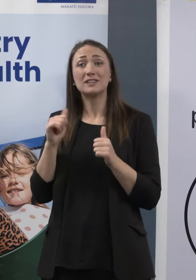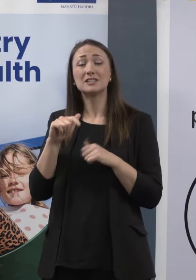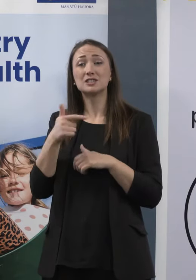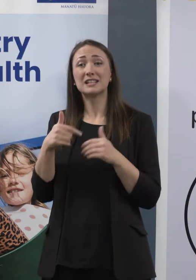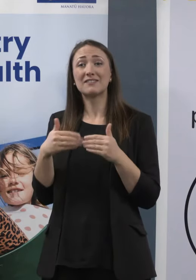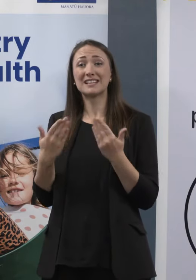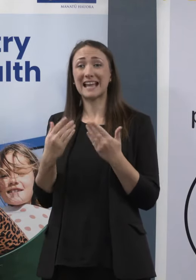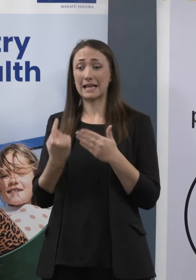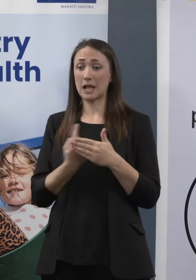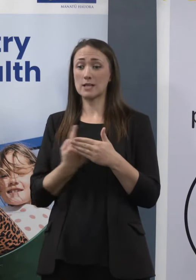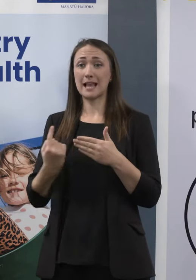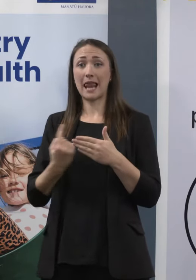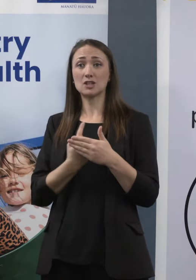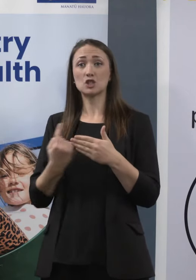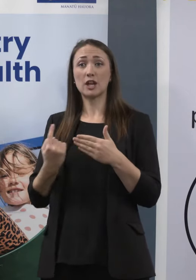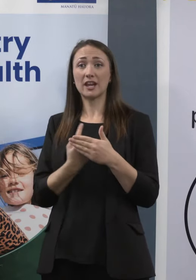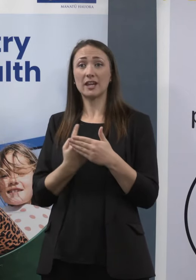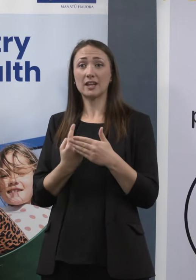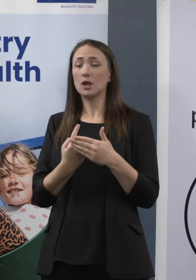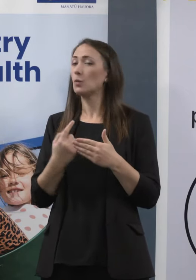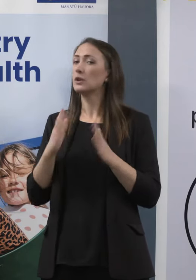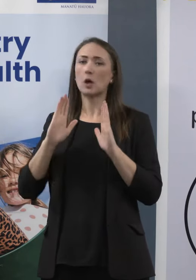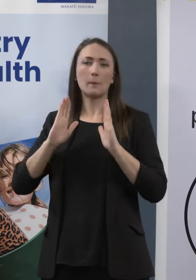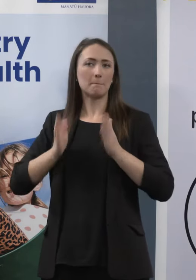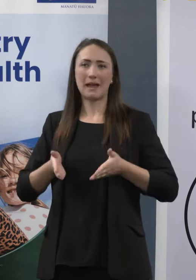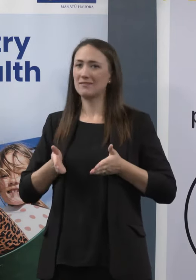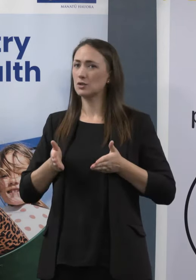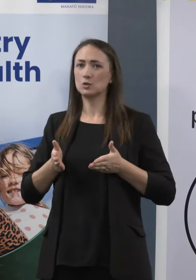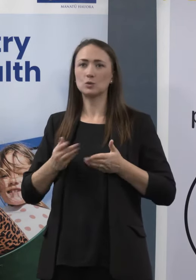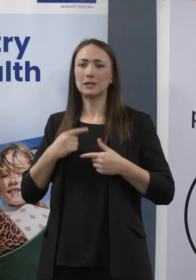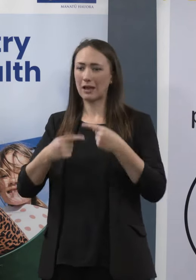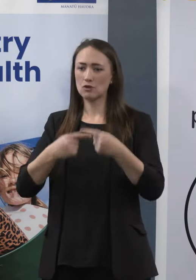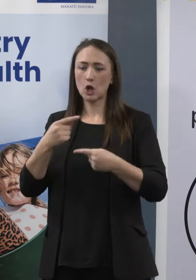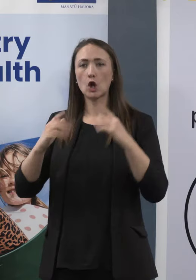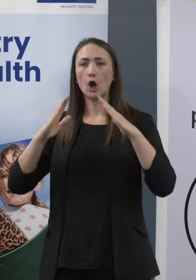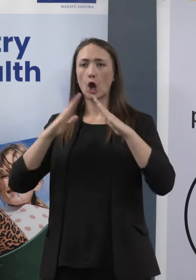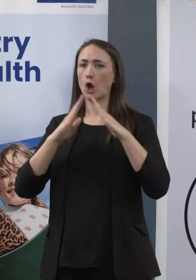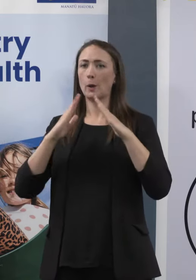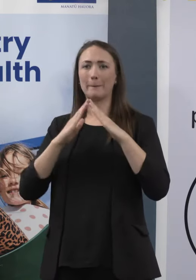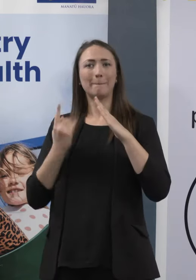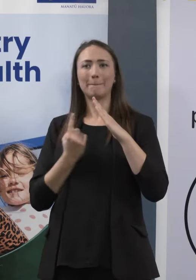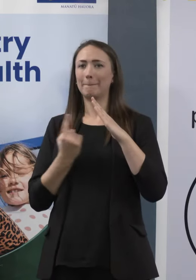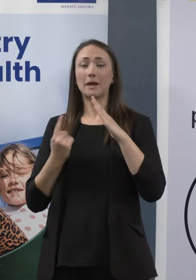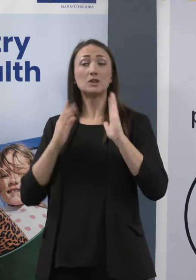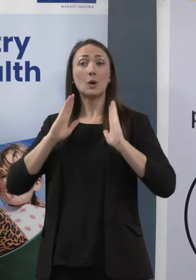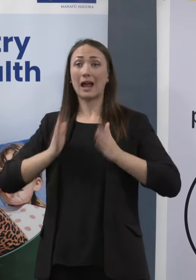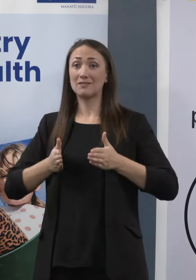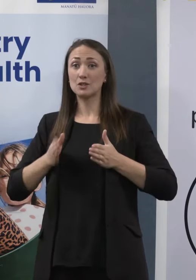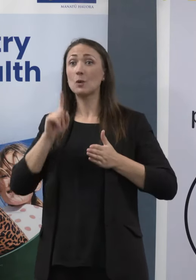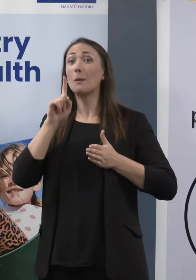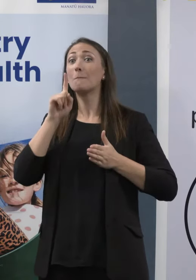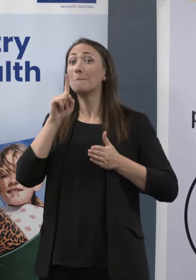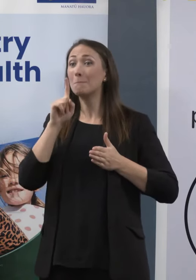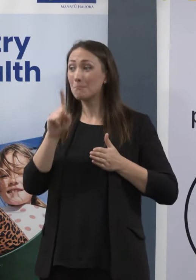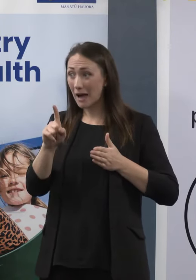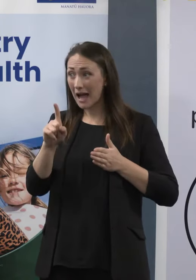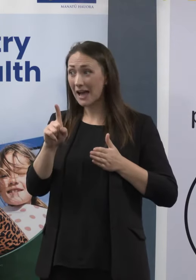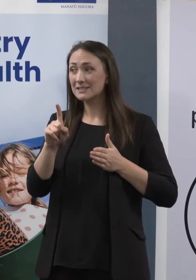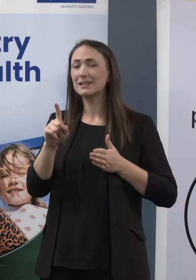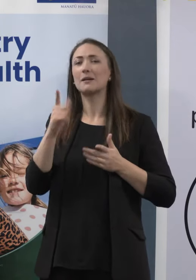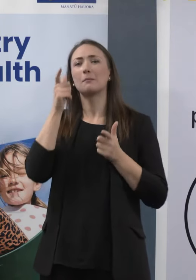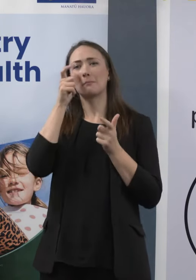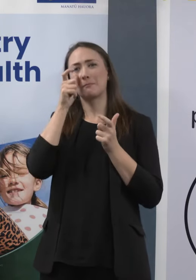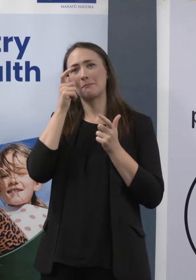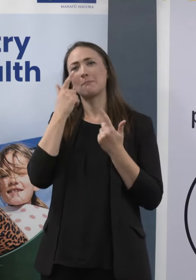You are not required to isolate, in which case then, yes, if you're not symptomatic, you can, and it's certainly within your